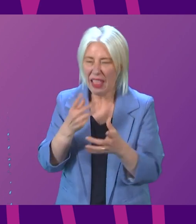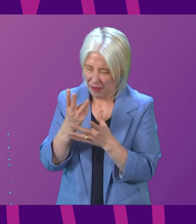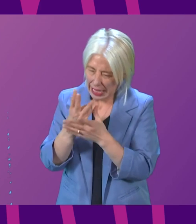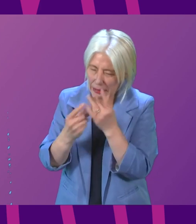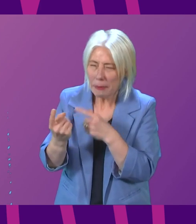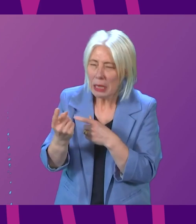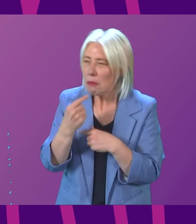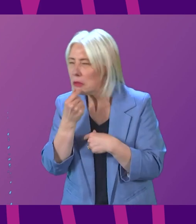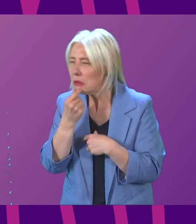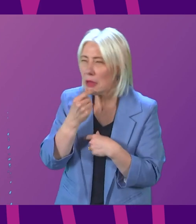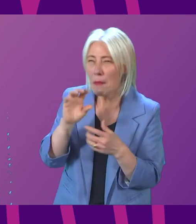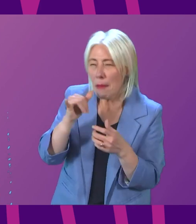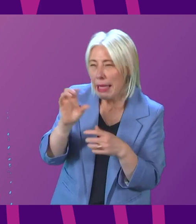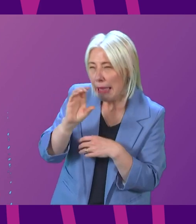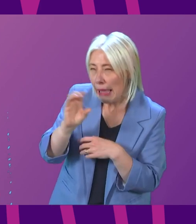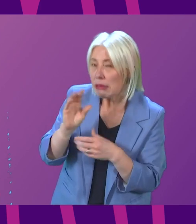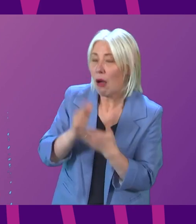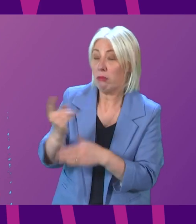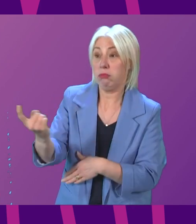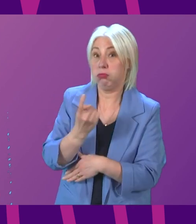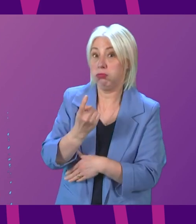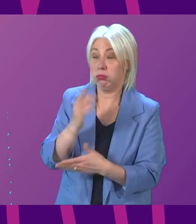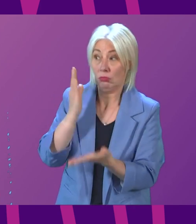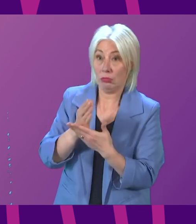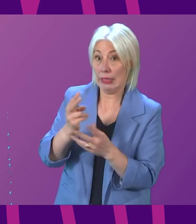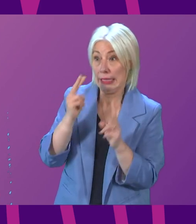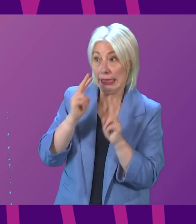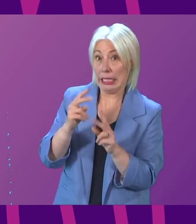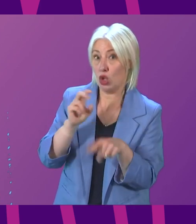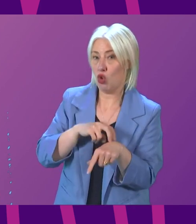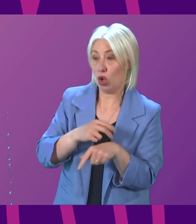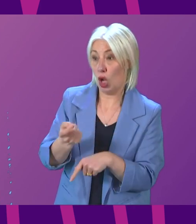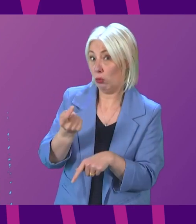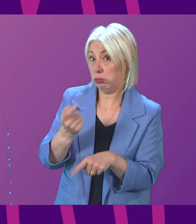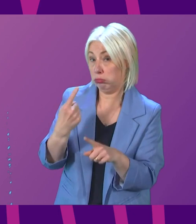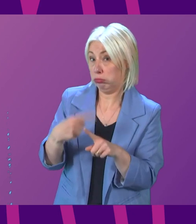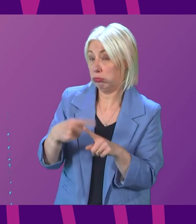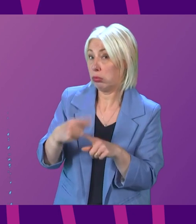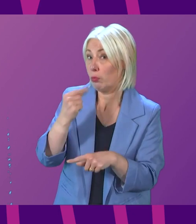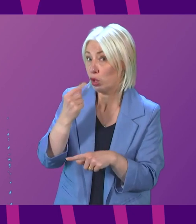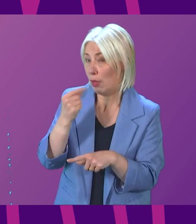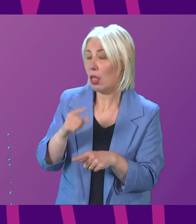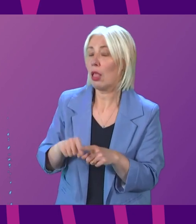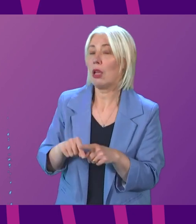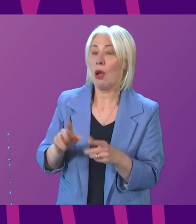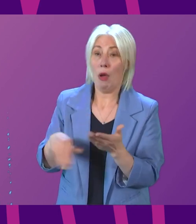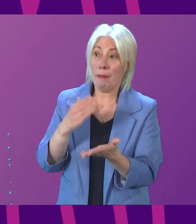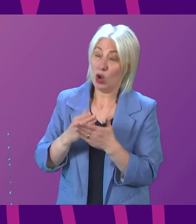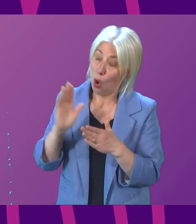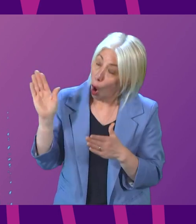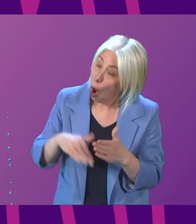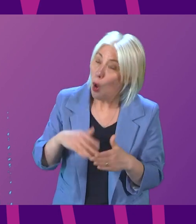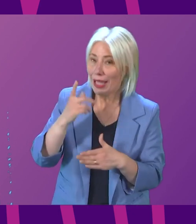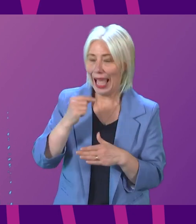that could be indicative of cancer to come forward to see a doctor as quickly as possible. We will continue to do everything possible